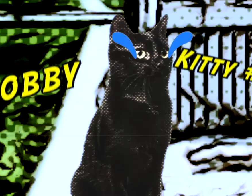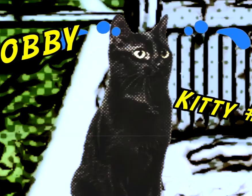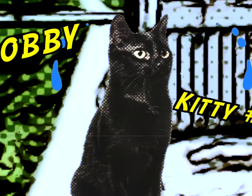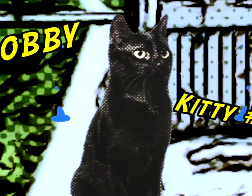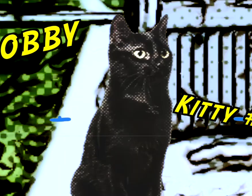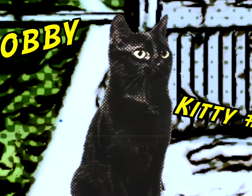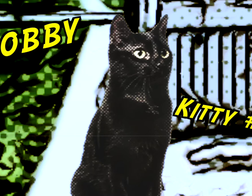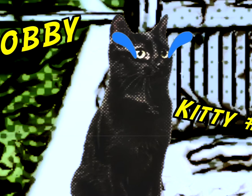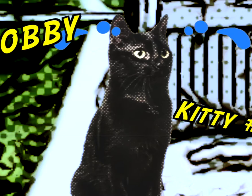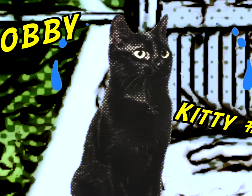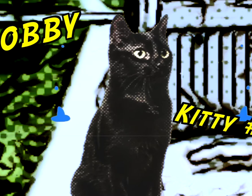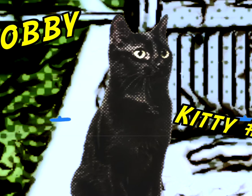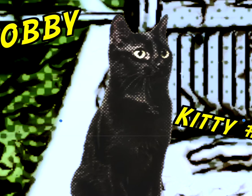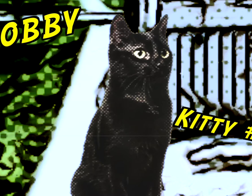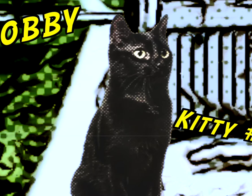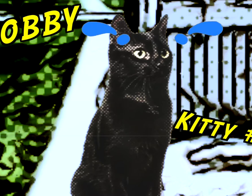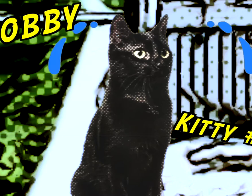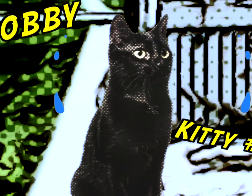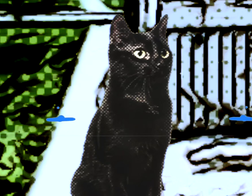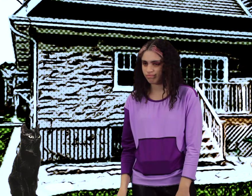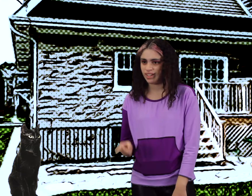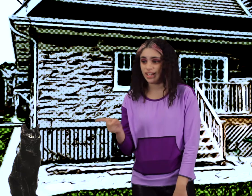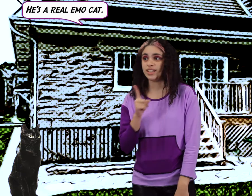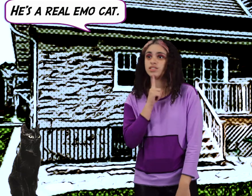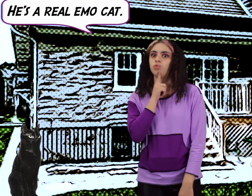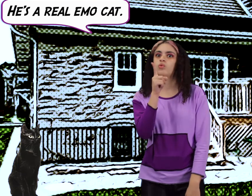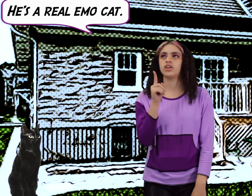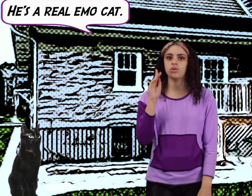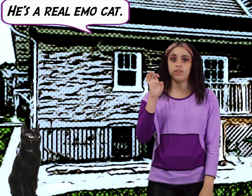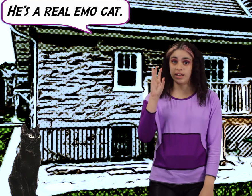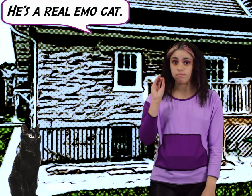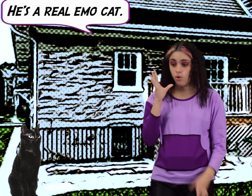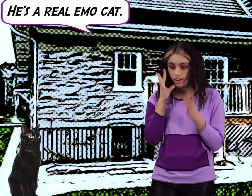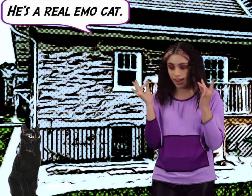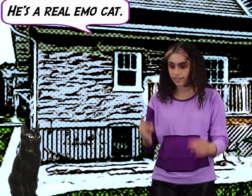bobby kidding number two he's a real emo cat